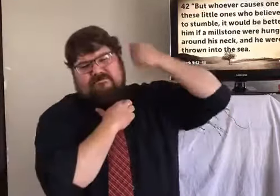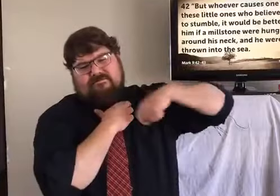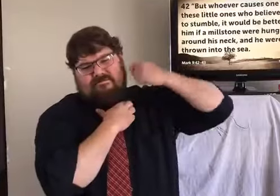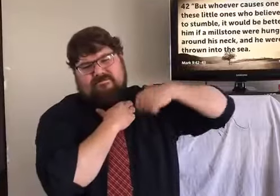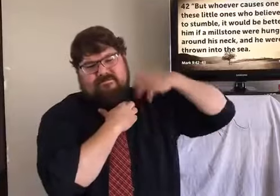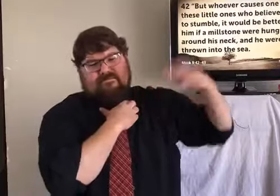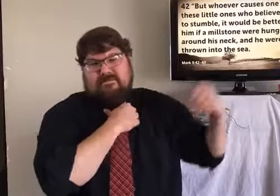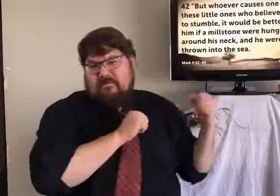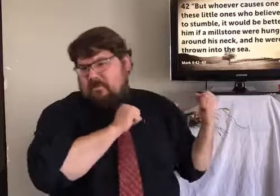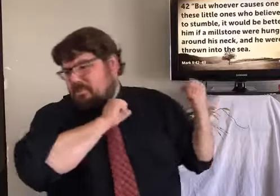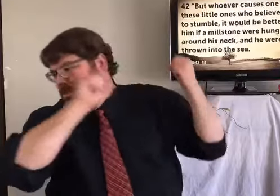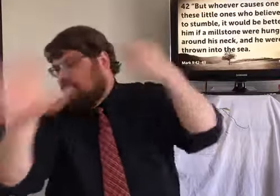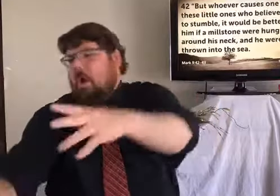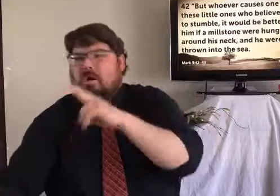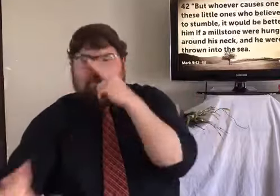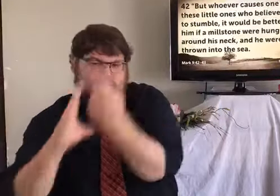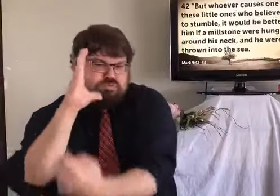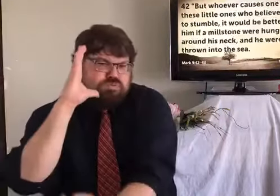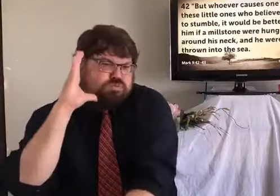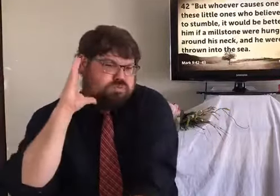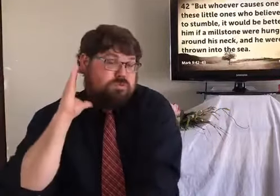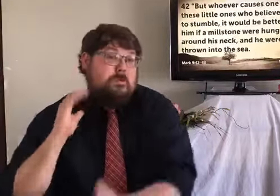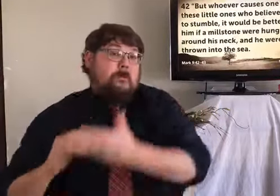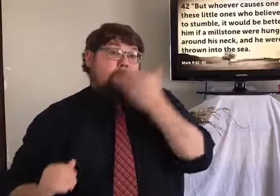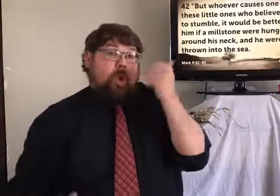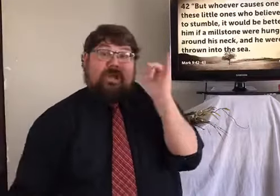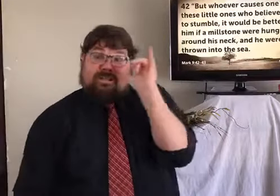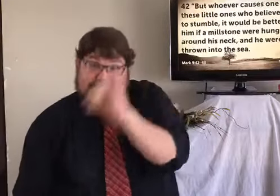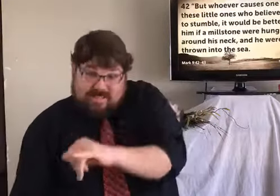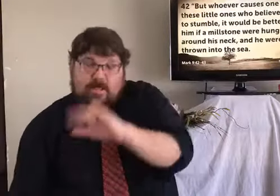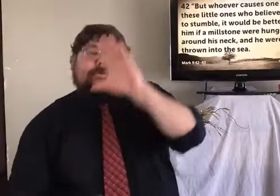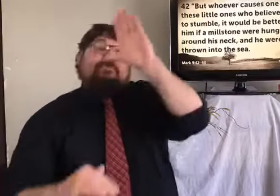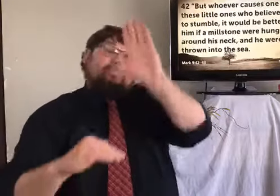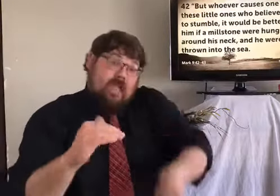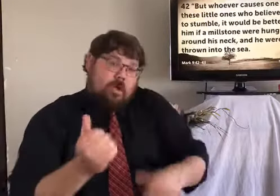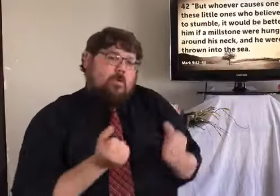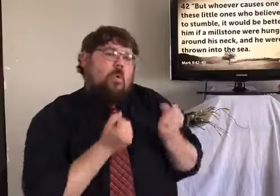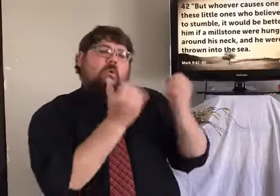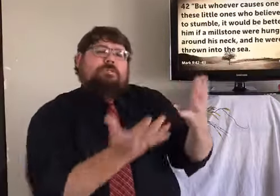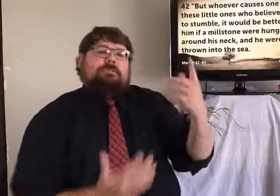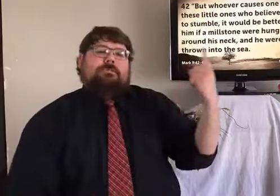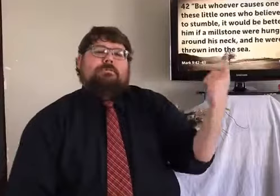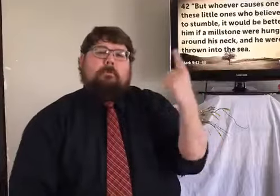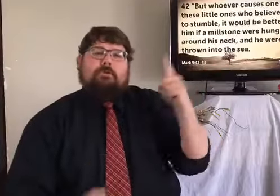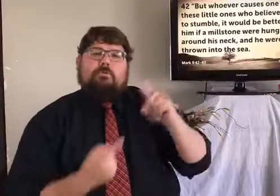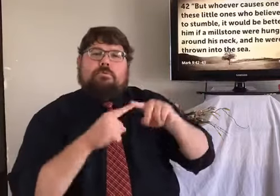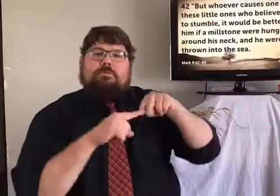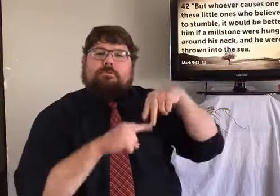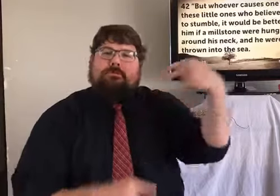attached to this stone and have to pull it around to grind the grain.